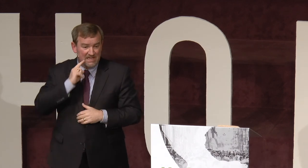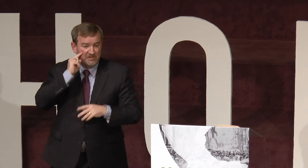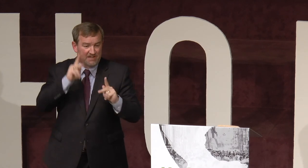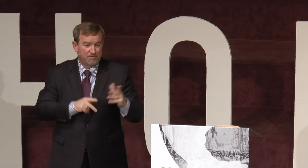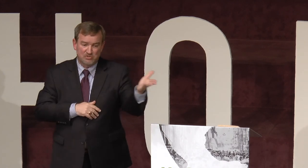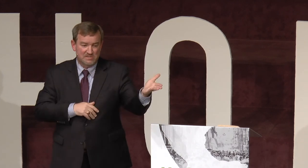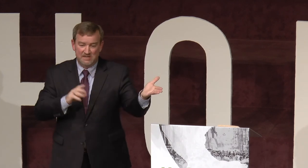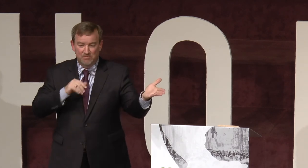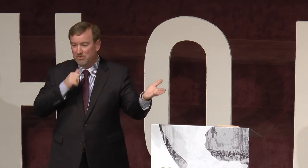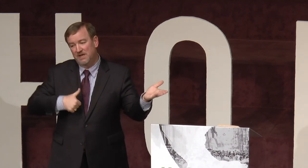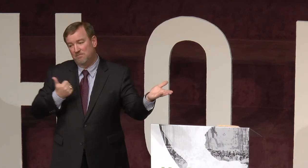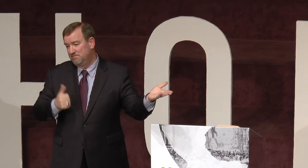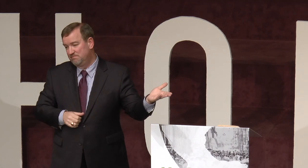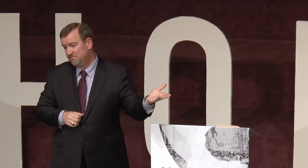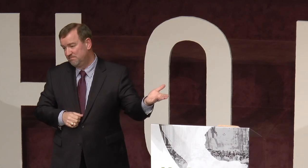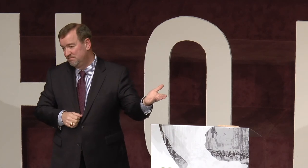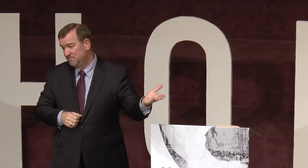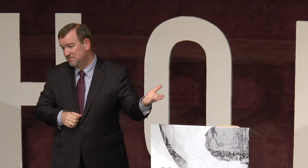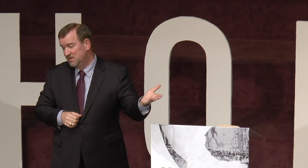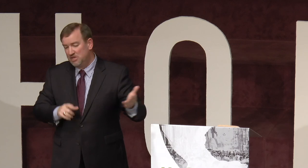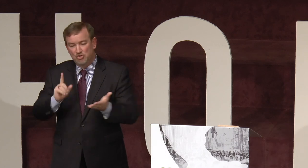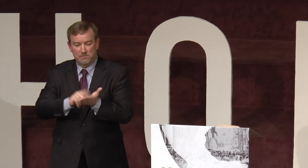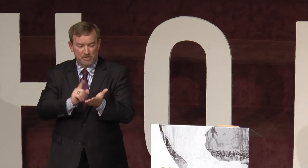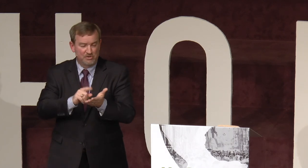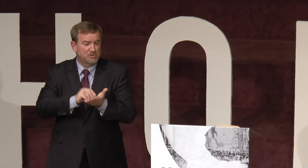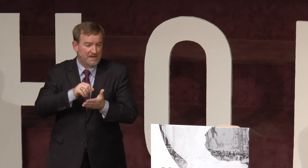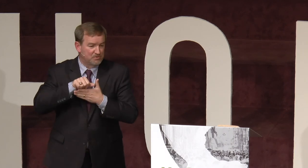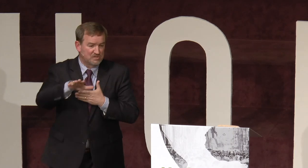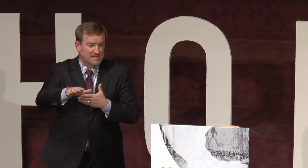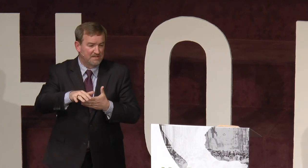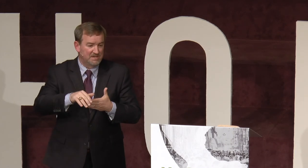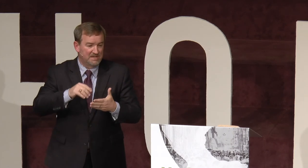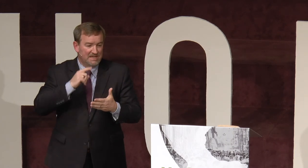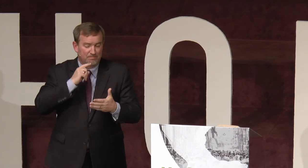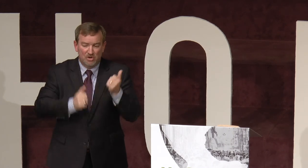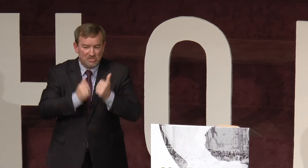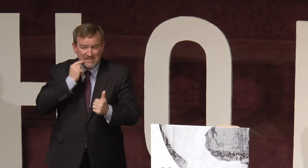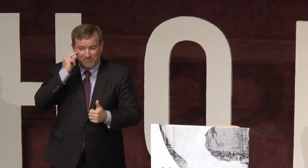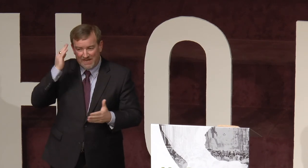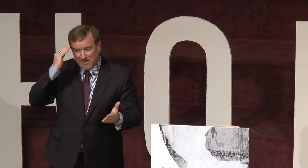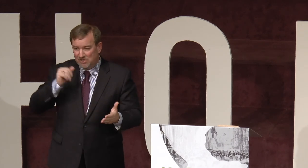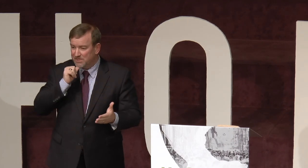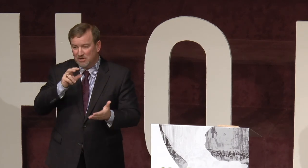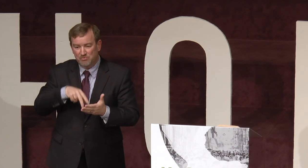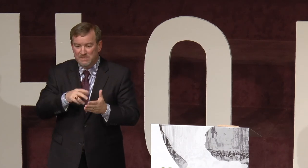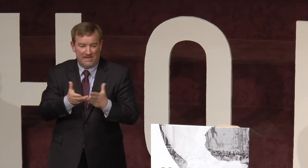If a deaf person is there, it won't help. You can print newspapers and send them in. Most deaf that I know, they don't read that